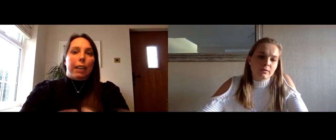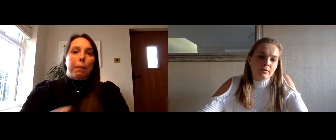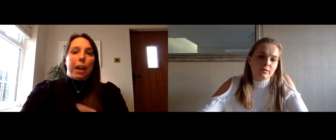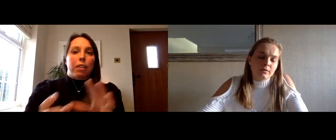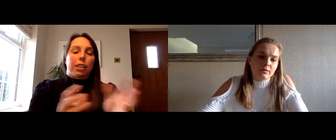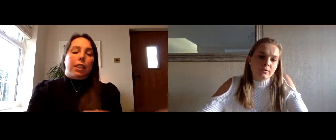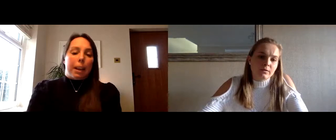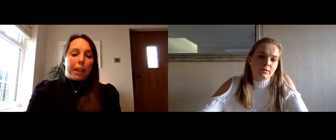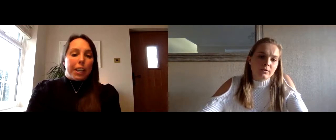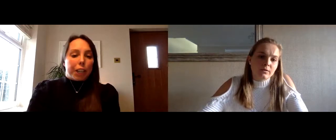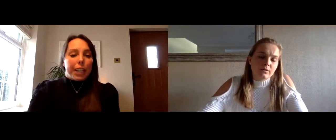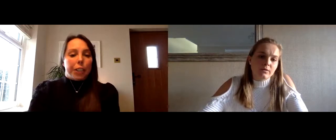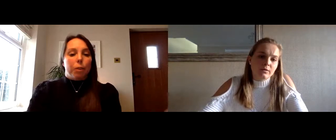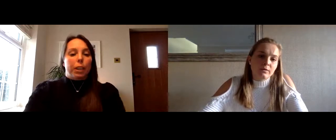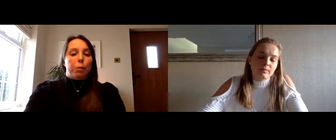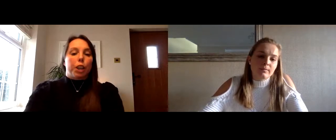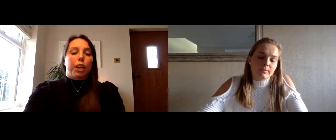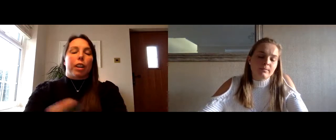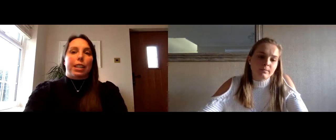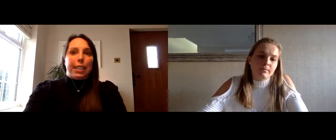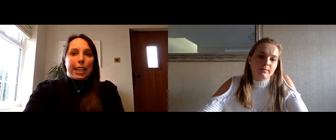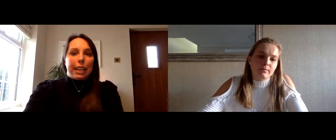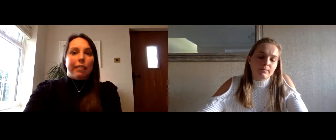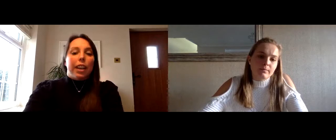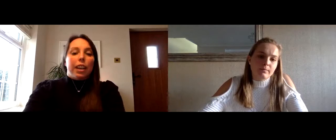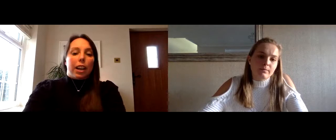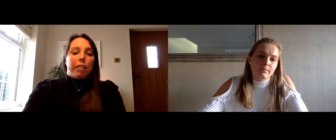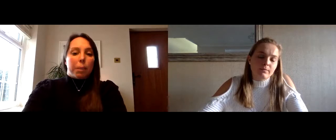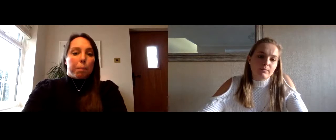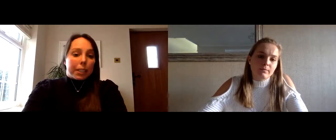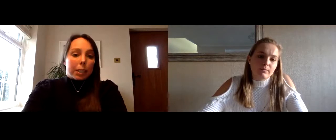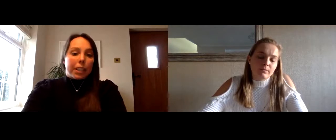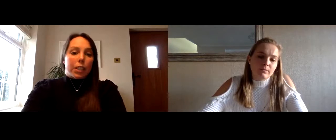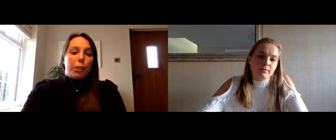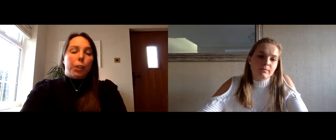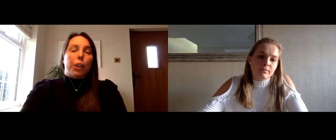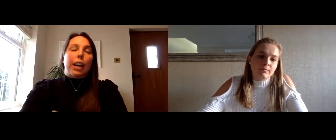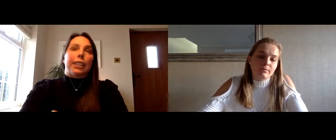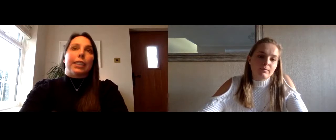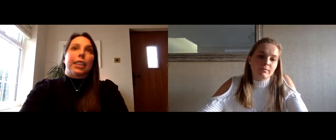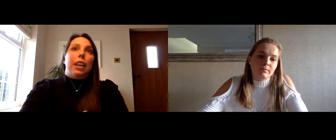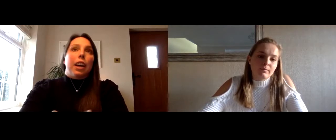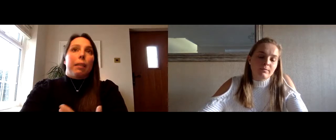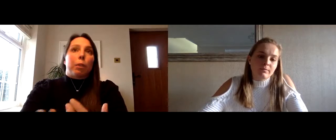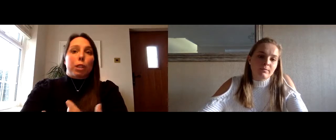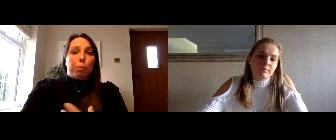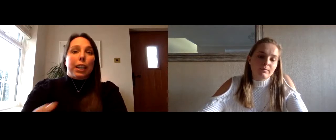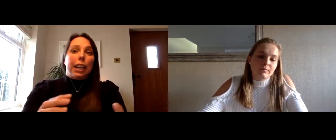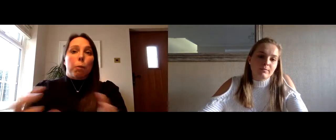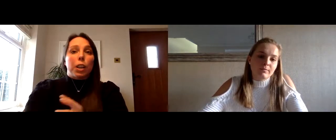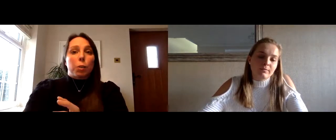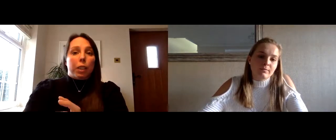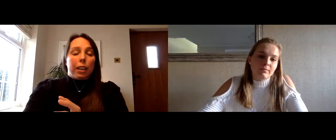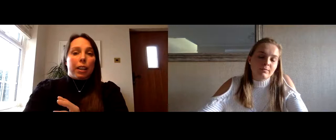was lucky that my parents had kept my education up when i was younger i had steve kind of as a business mentor and um chris